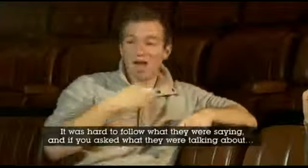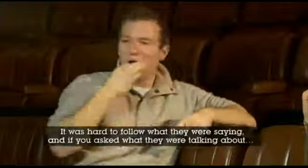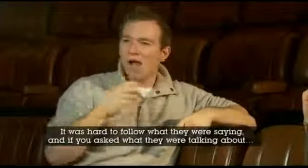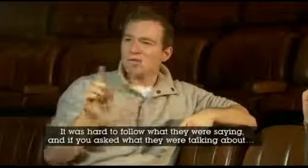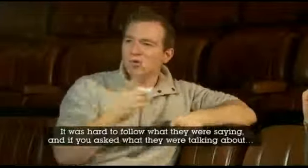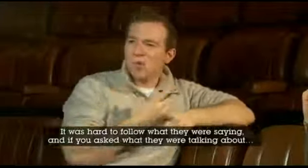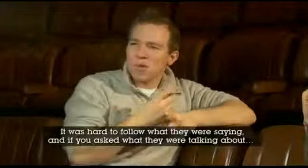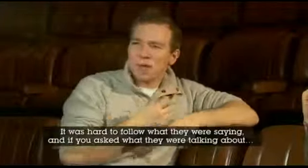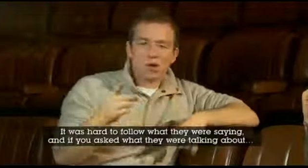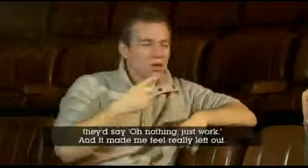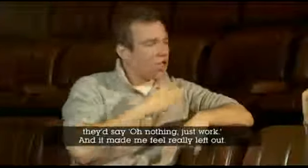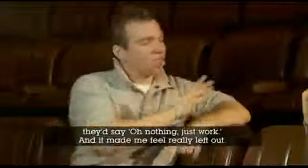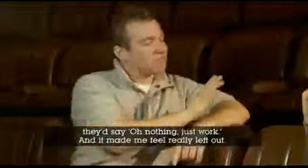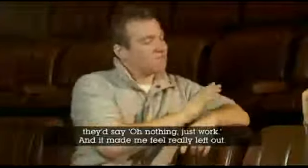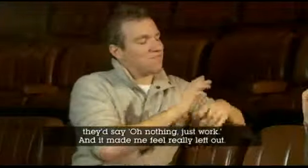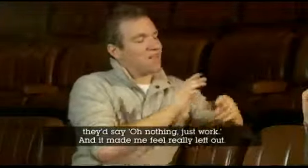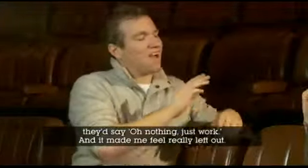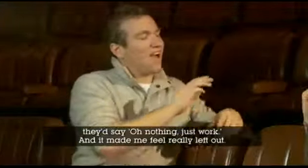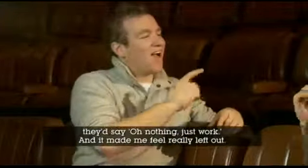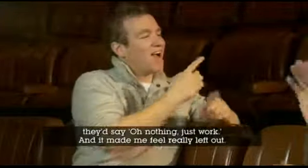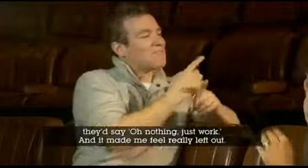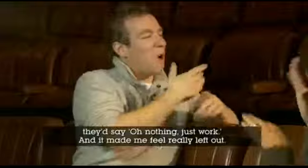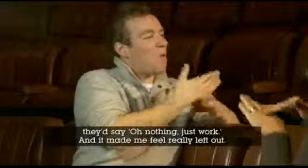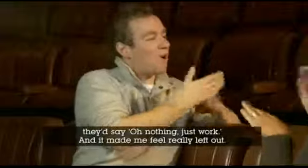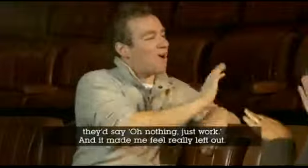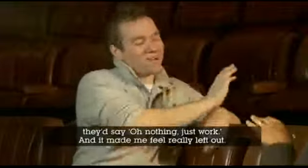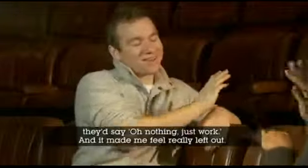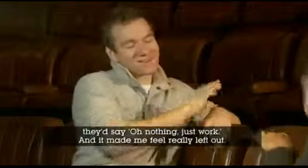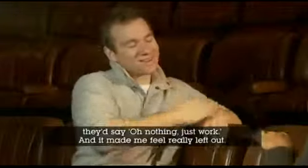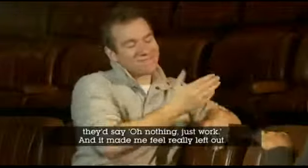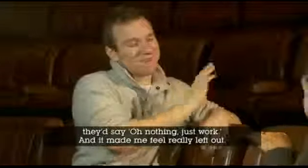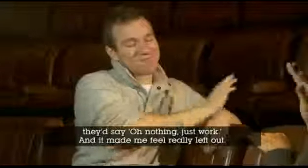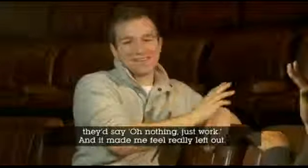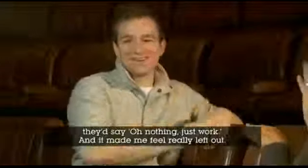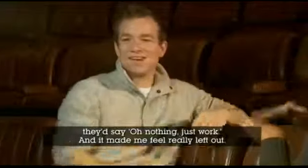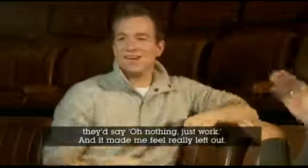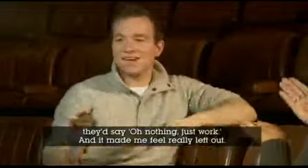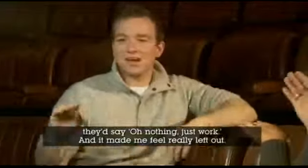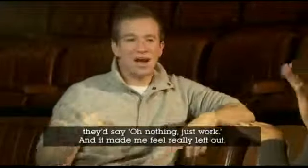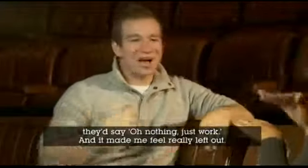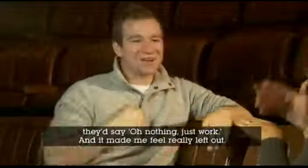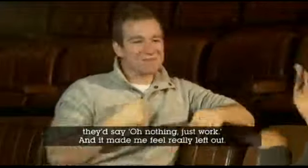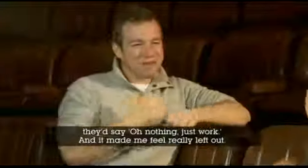I'm going go. I'm going to I'll go. I'm going to go.